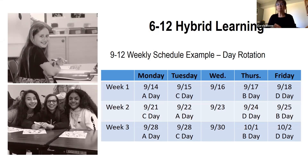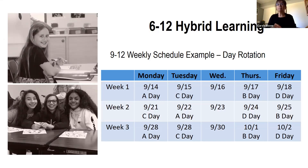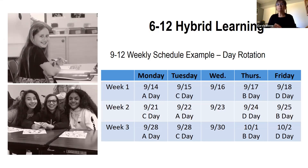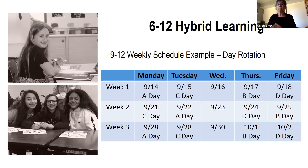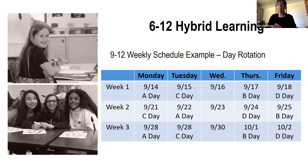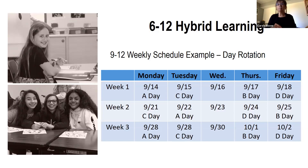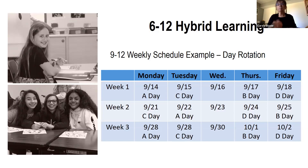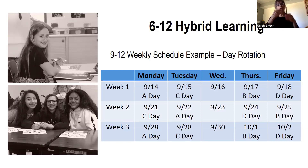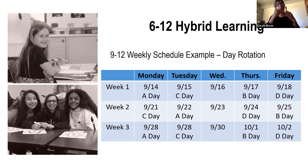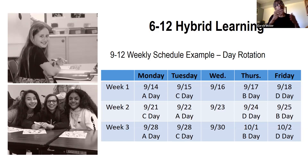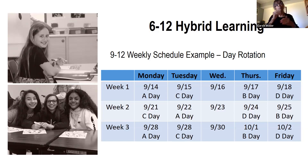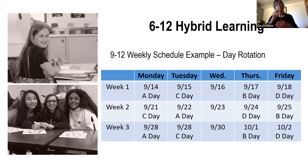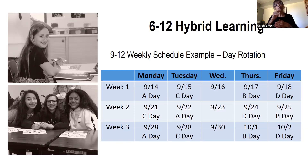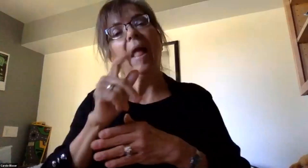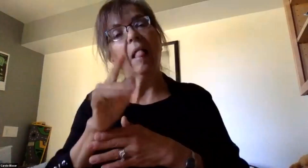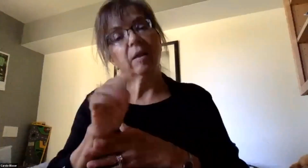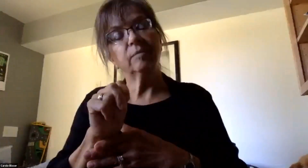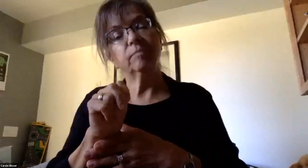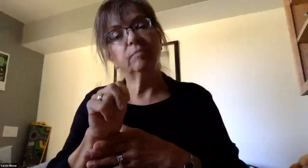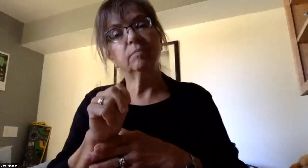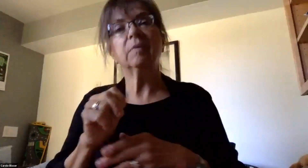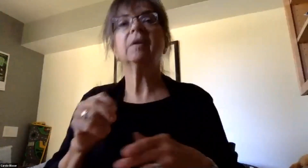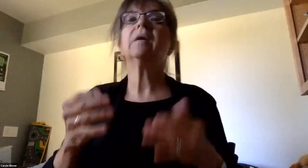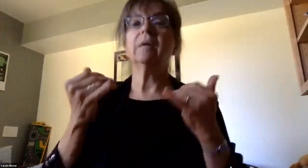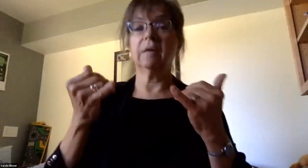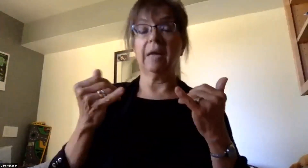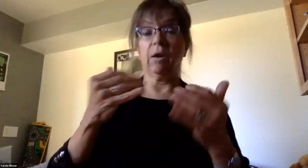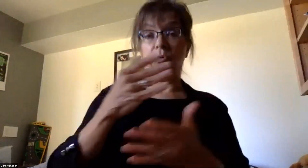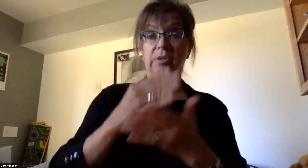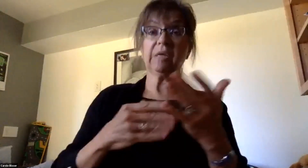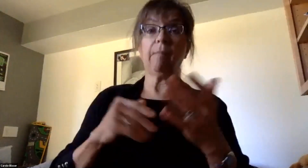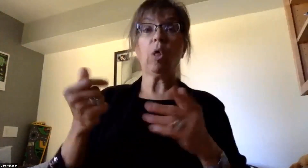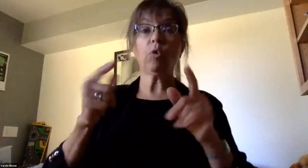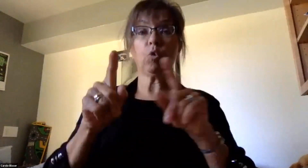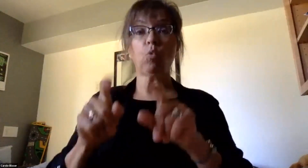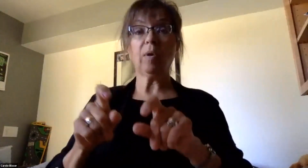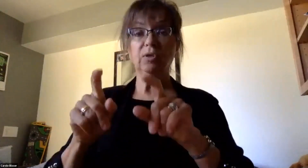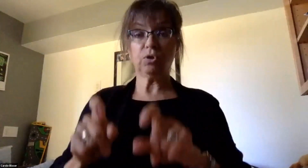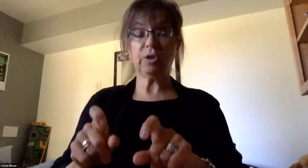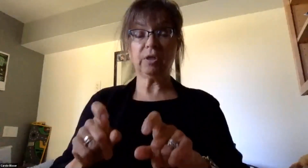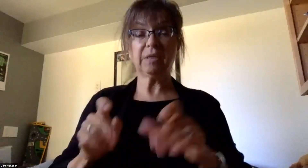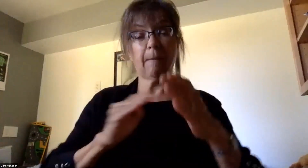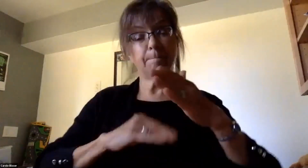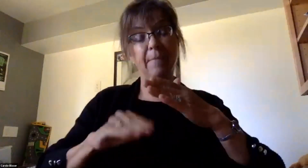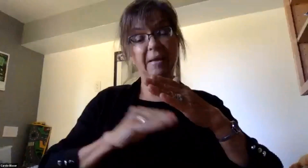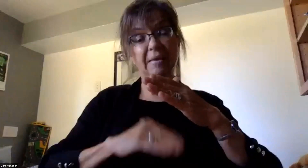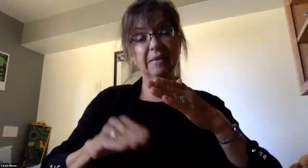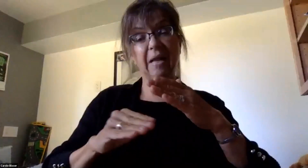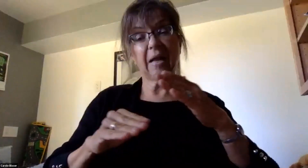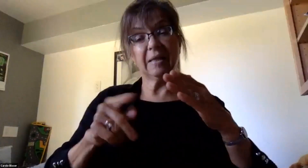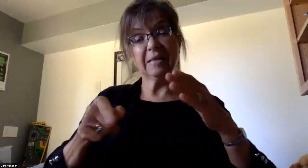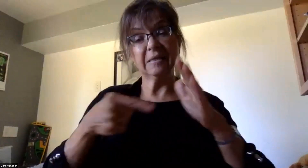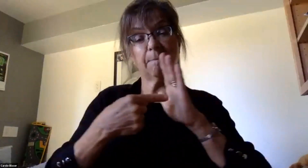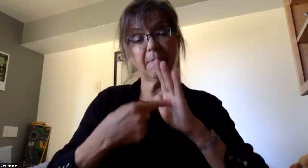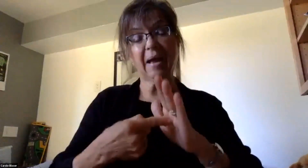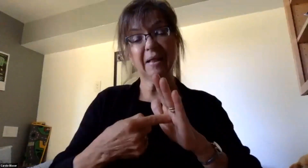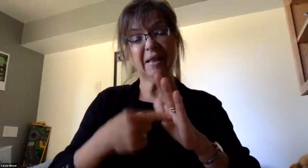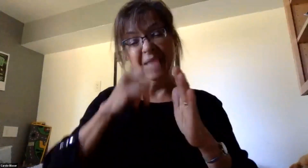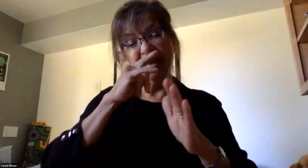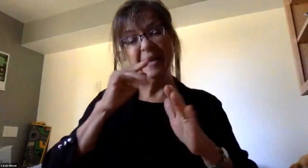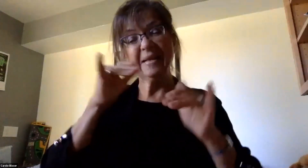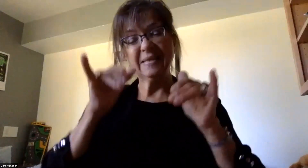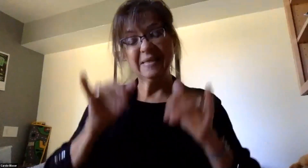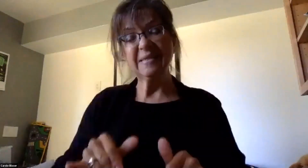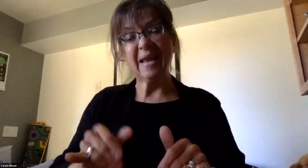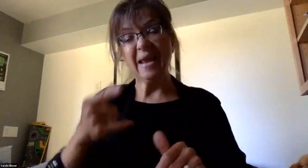Thank you. Mr. Allen, for showing that. Now some of the other questions, based on the hybrid model. Will kids stay in their classroom for instruction,